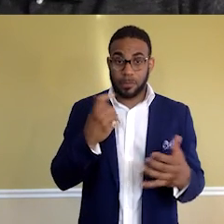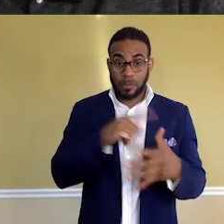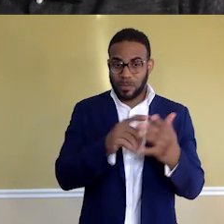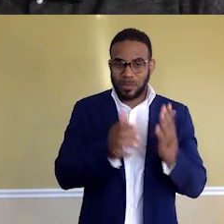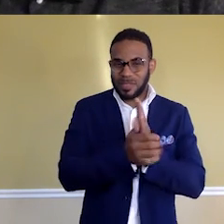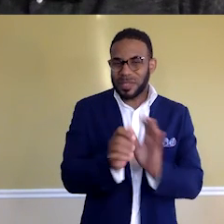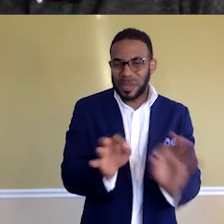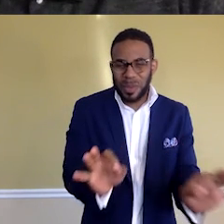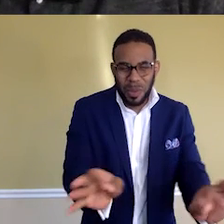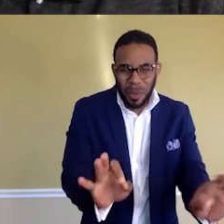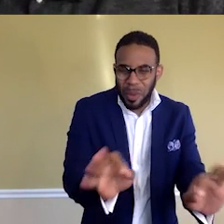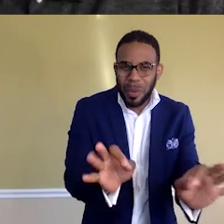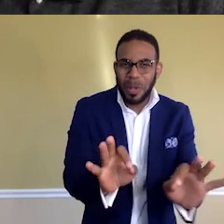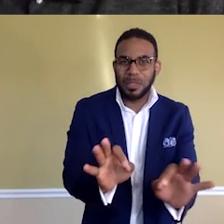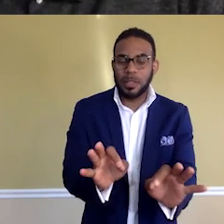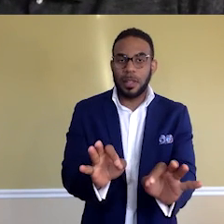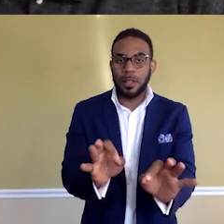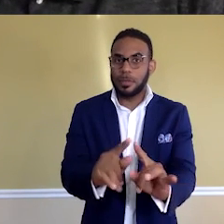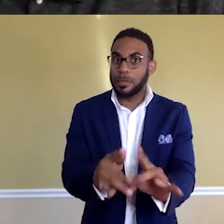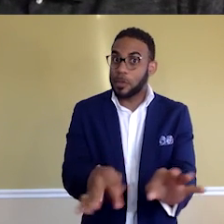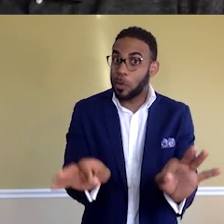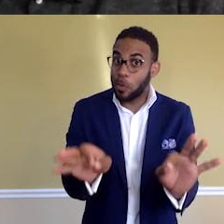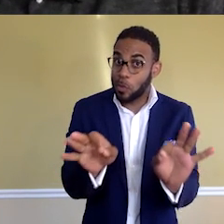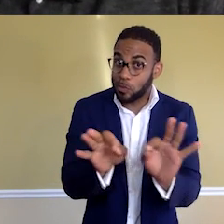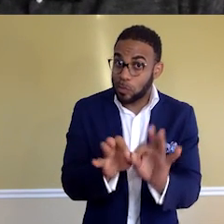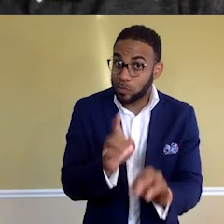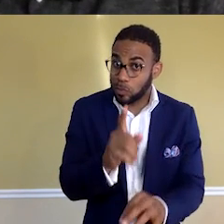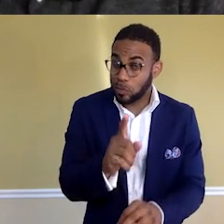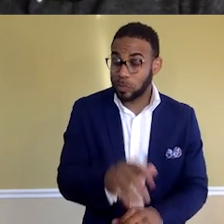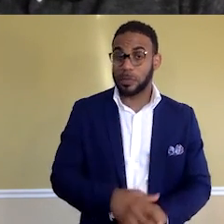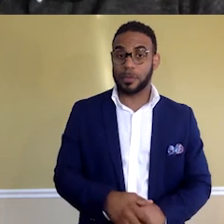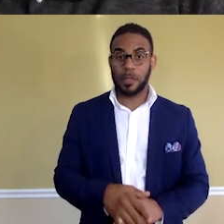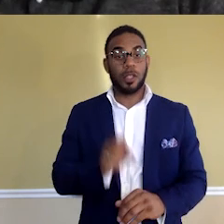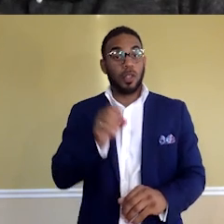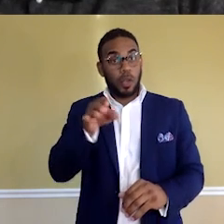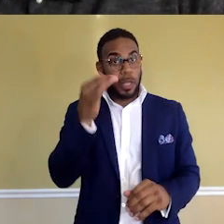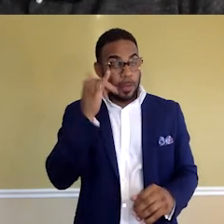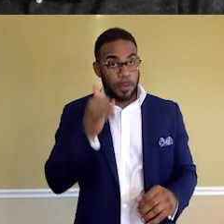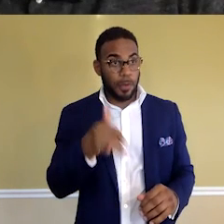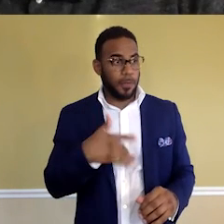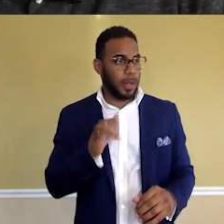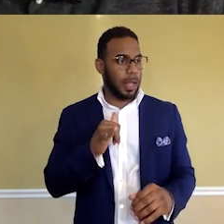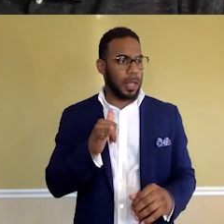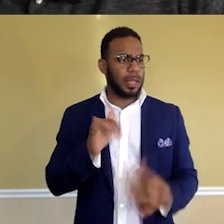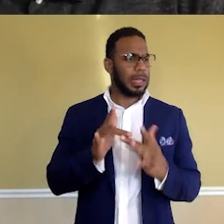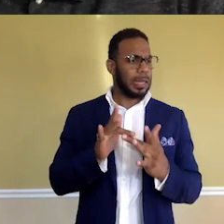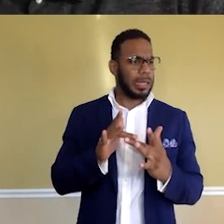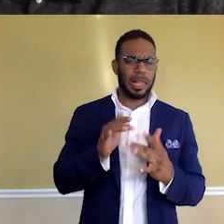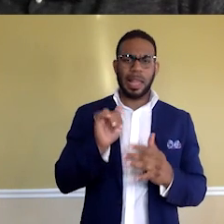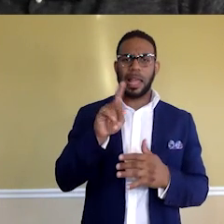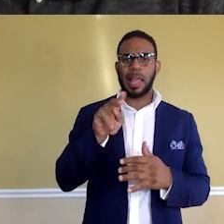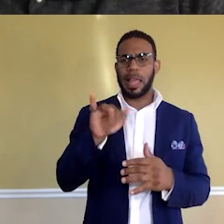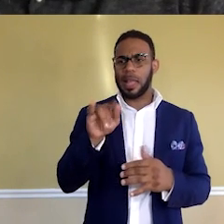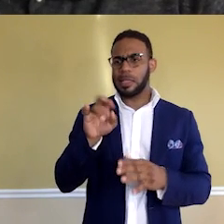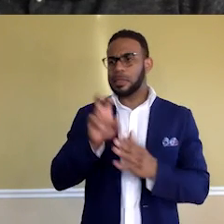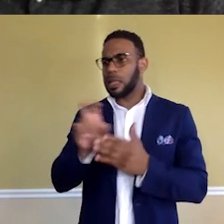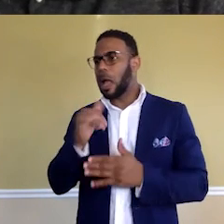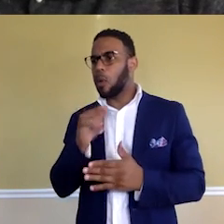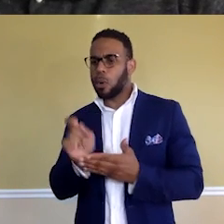small that you feel that, oh, I know it, I don't need to write it. So you feel, oh, I don't need to write ng start. I don't need to write this. don't need to write this. Before you